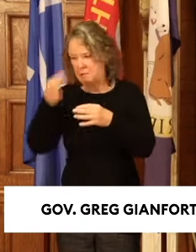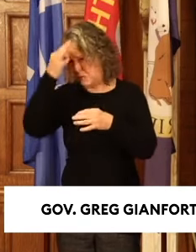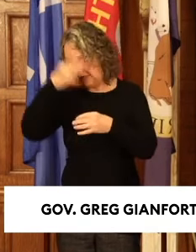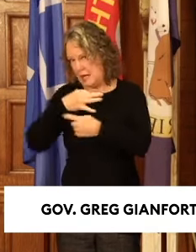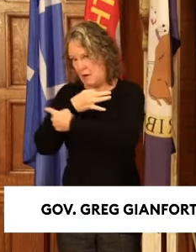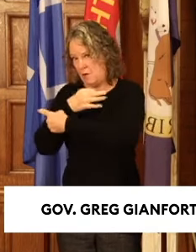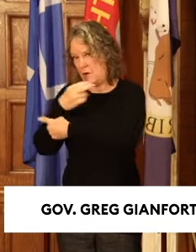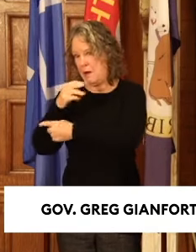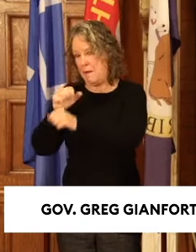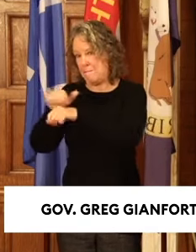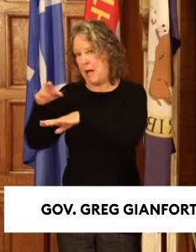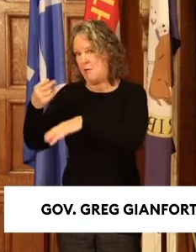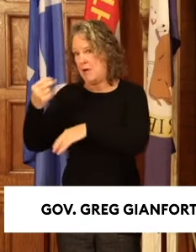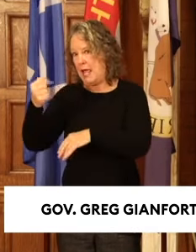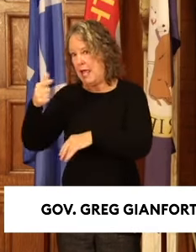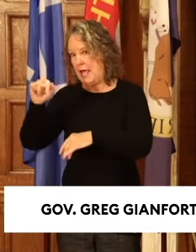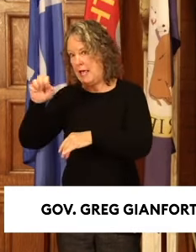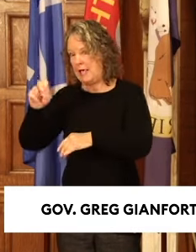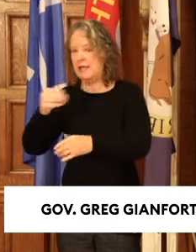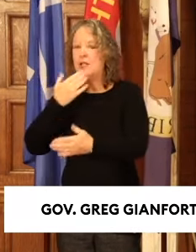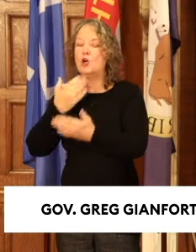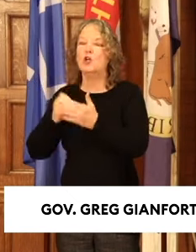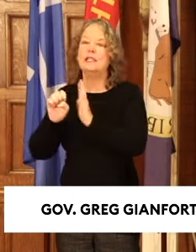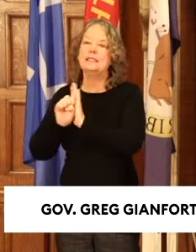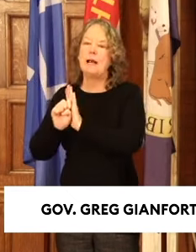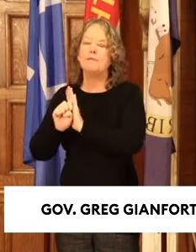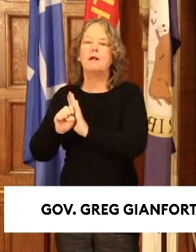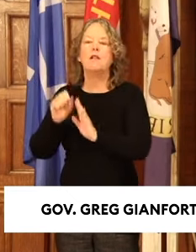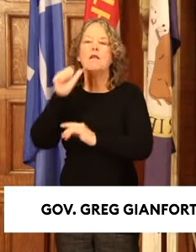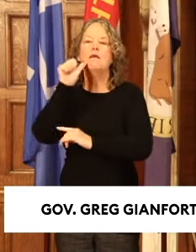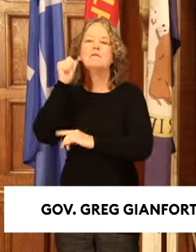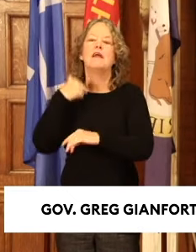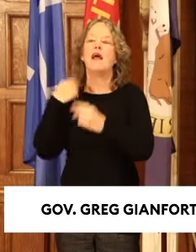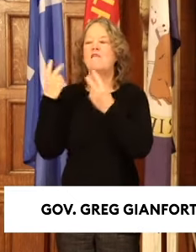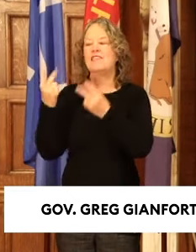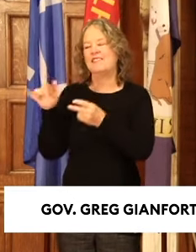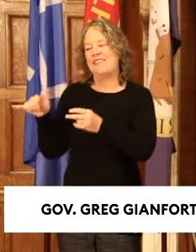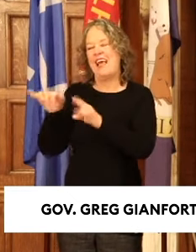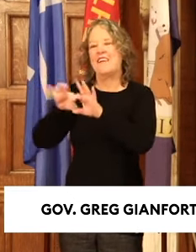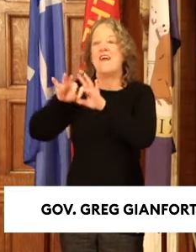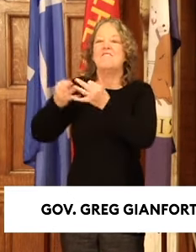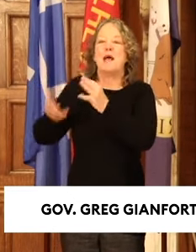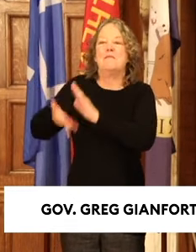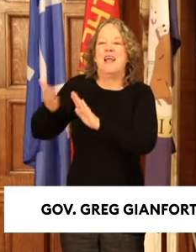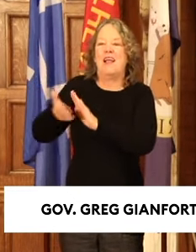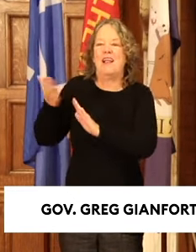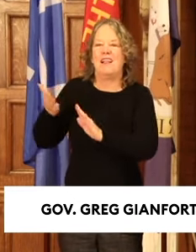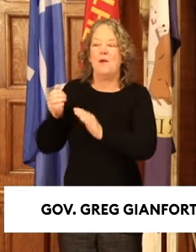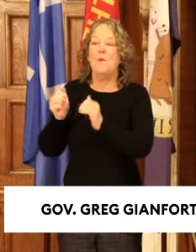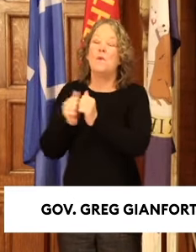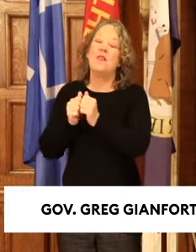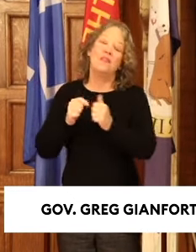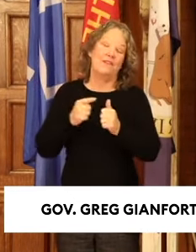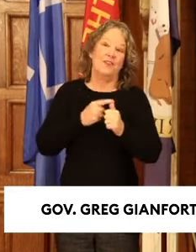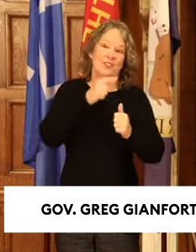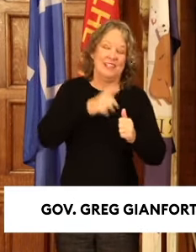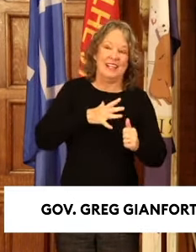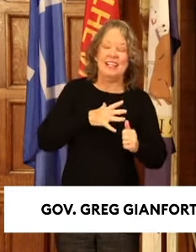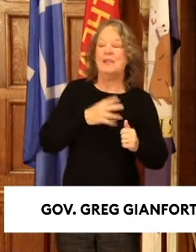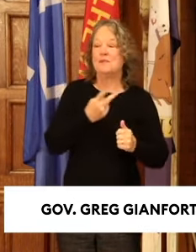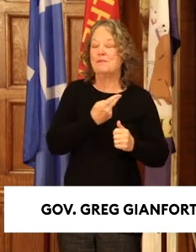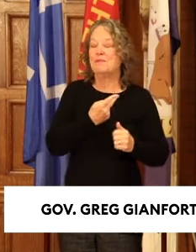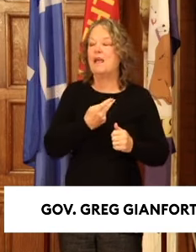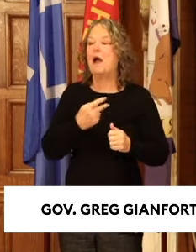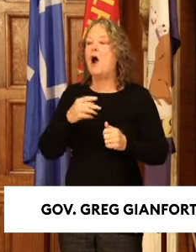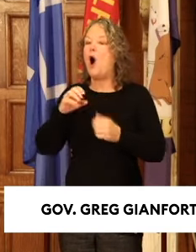example. Yesterday, I had a chance to visit this family-run operation along with the First Lady. Owners